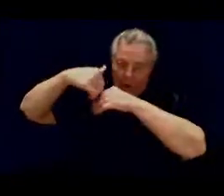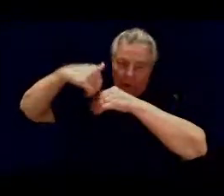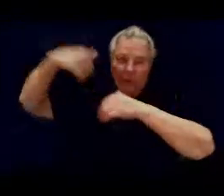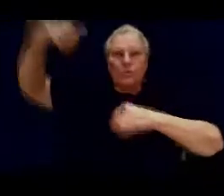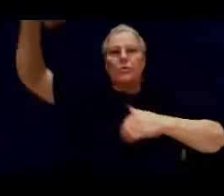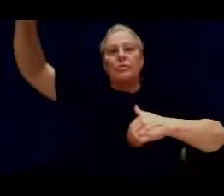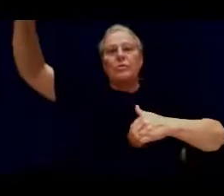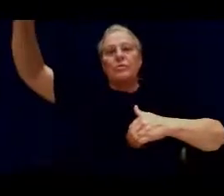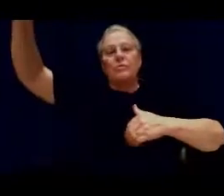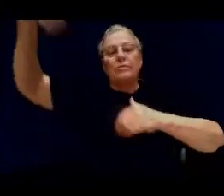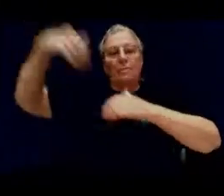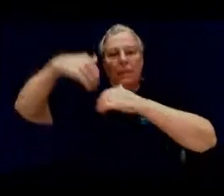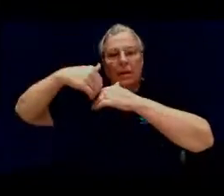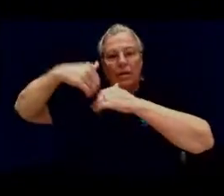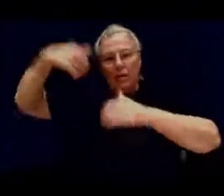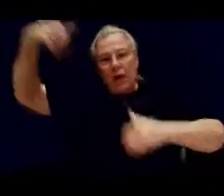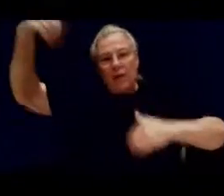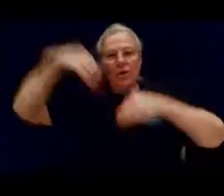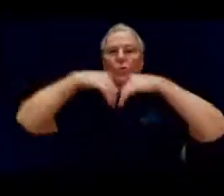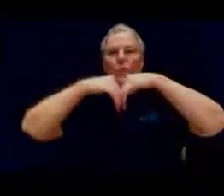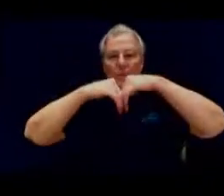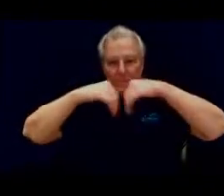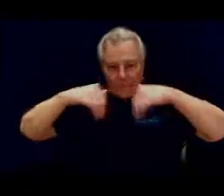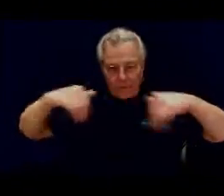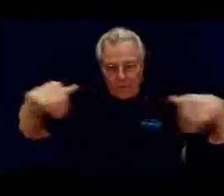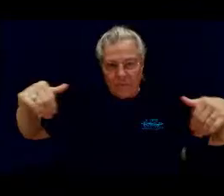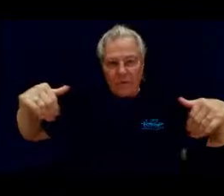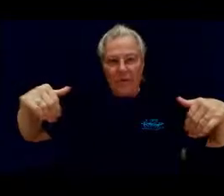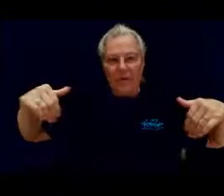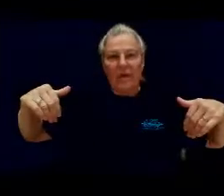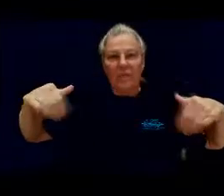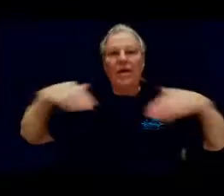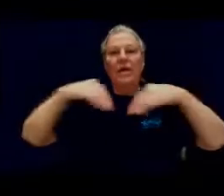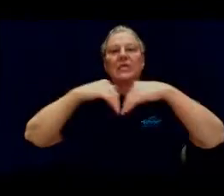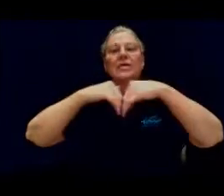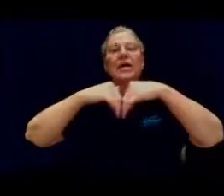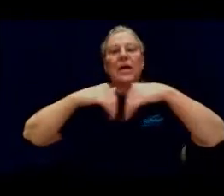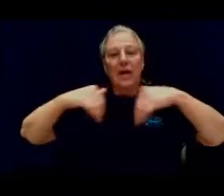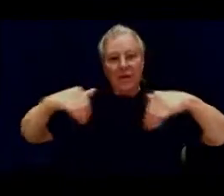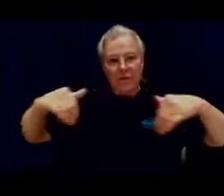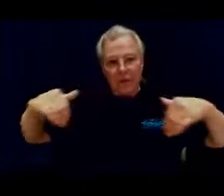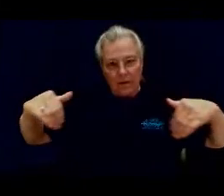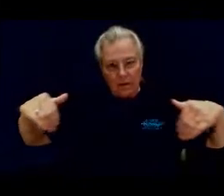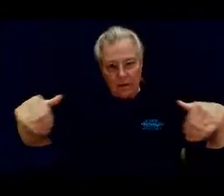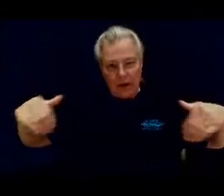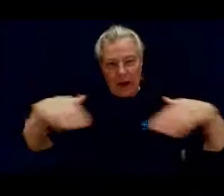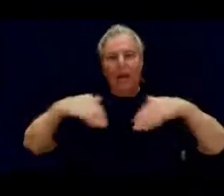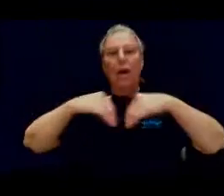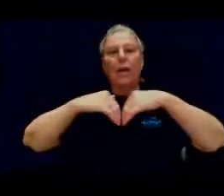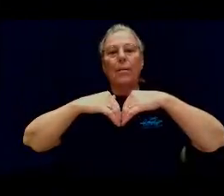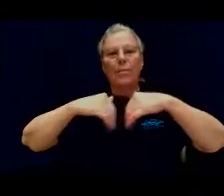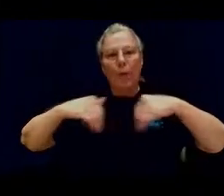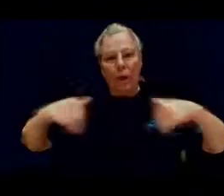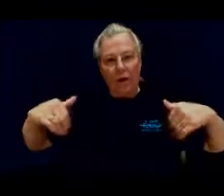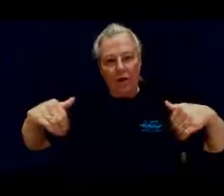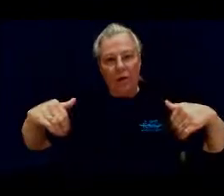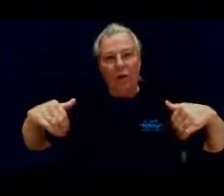you wanted to do God you but for convenience it just comes straight out part or